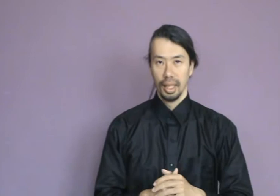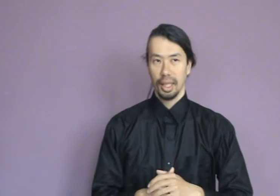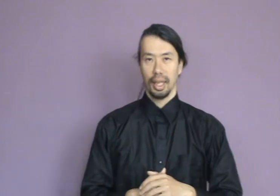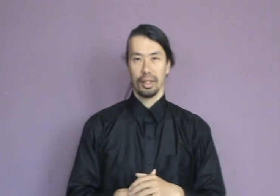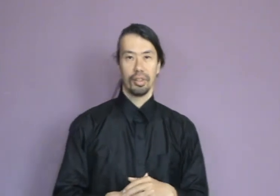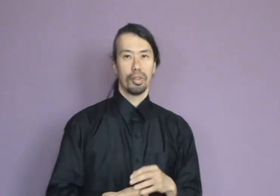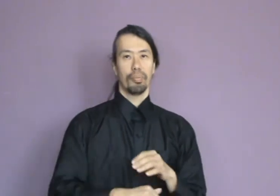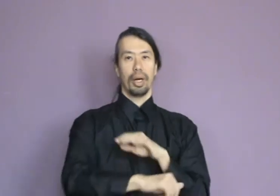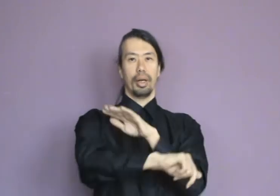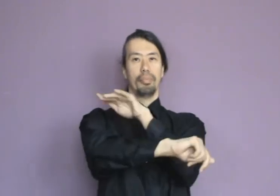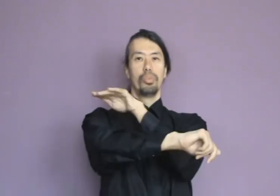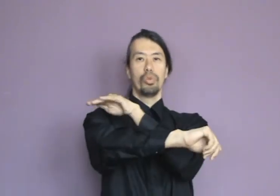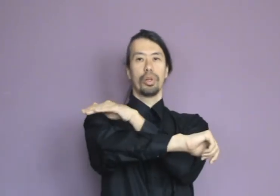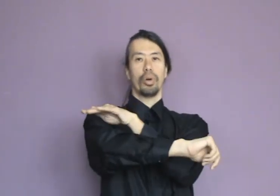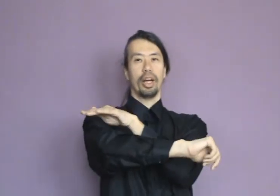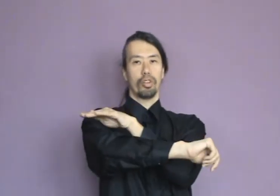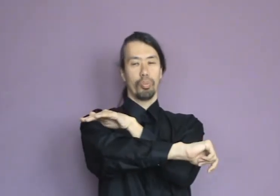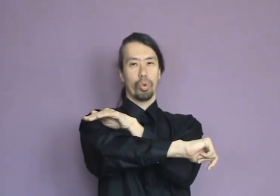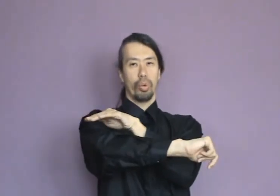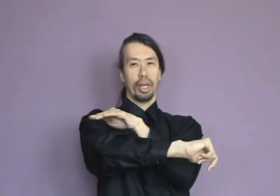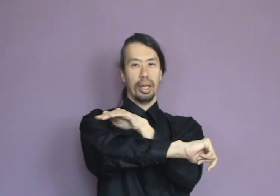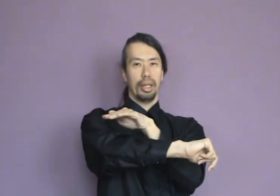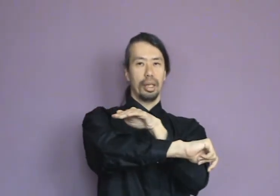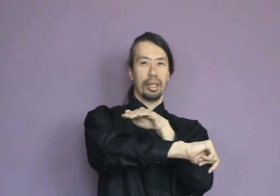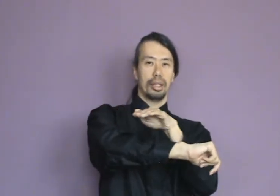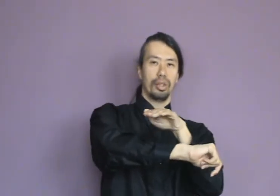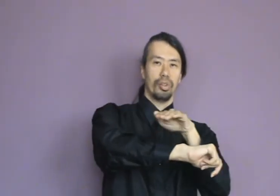And by moving your hands more quickly, like this,